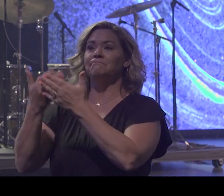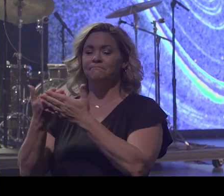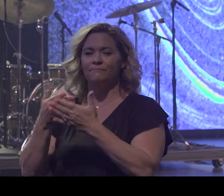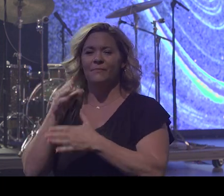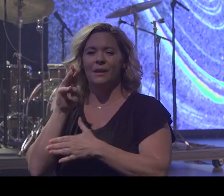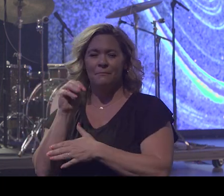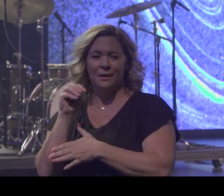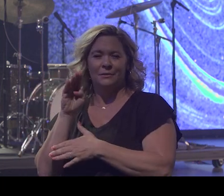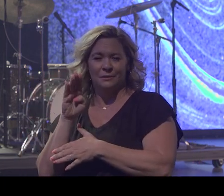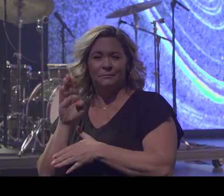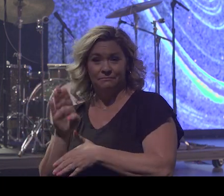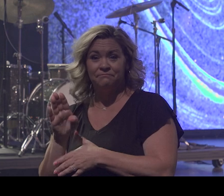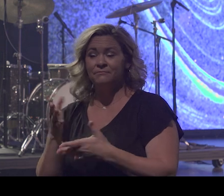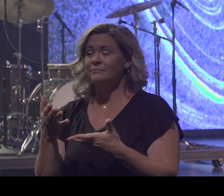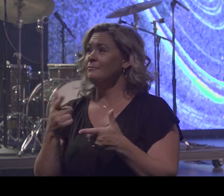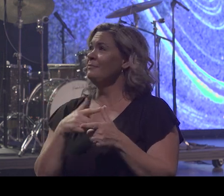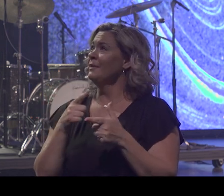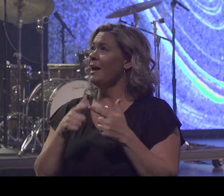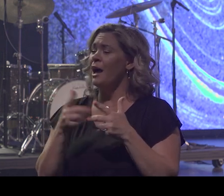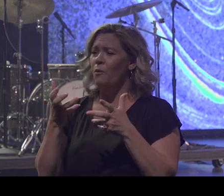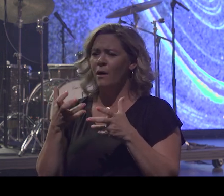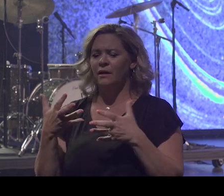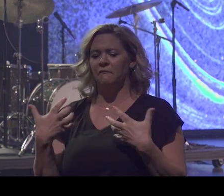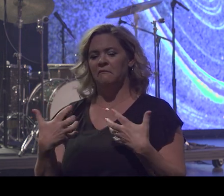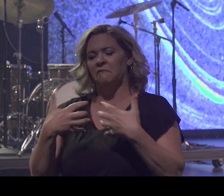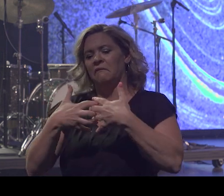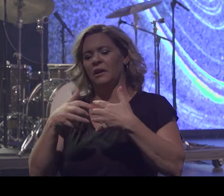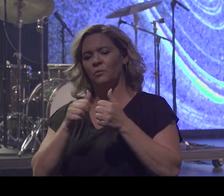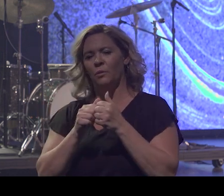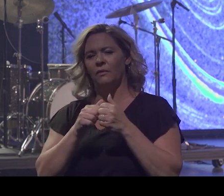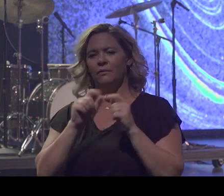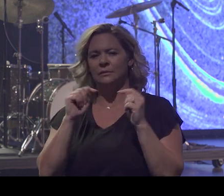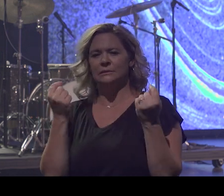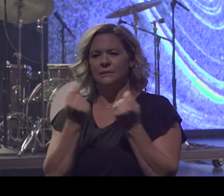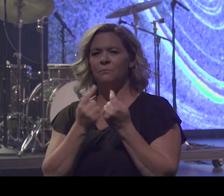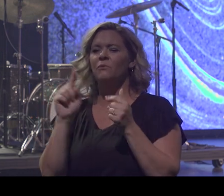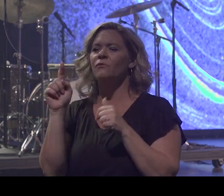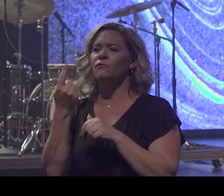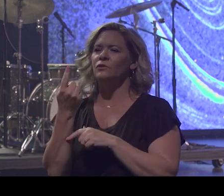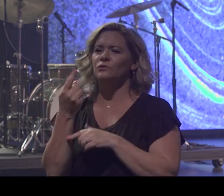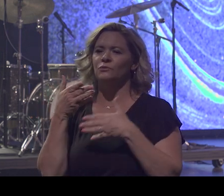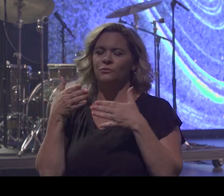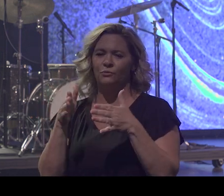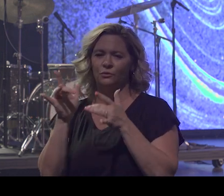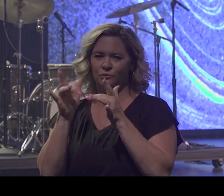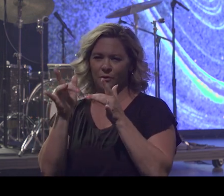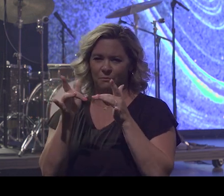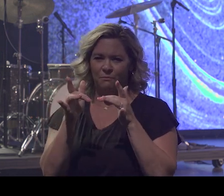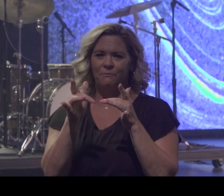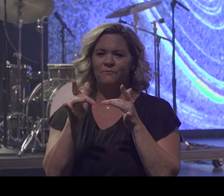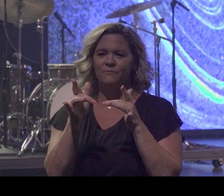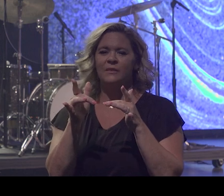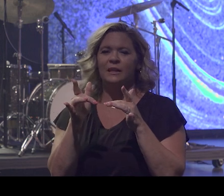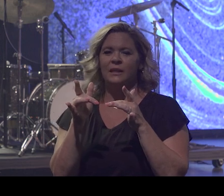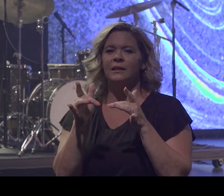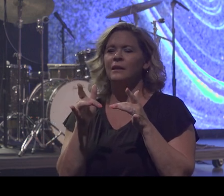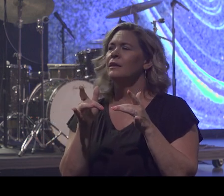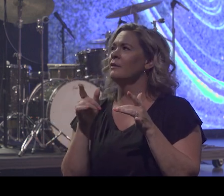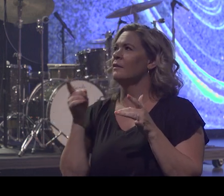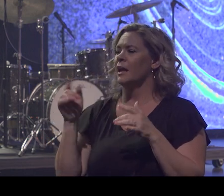I wanted to be a part of it and I wanted to fit in. And so my first road trip, a veteran player introduced me. And he said, go back to the